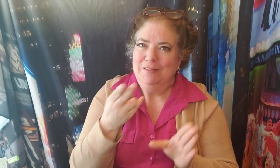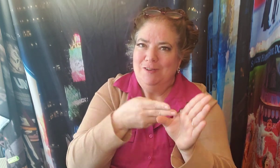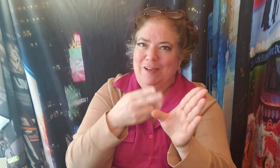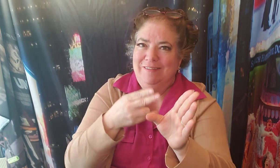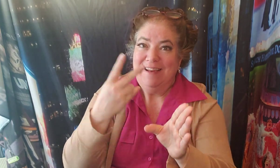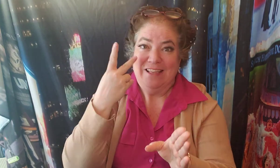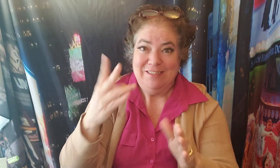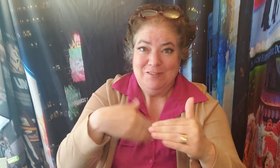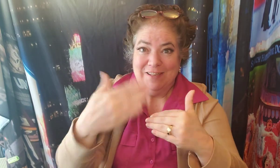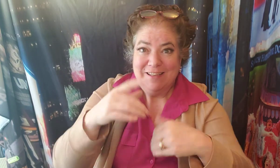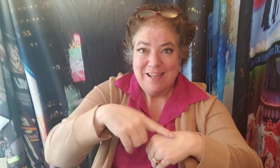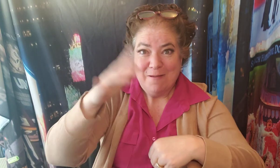time